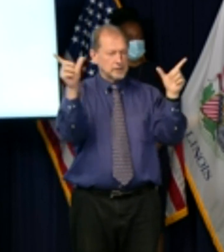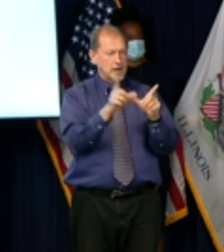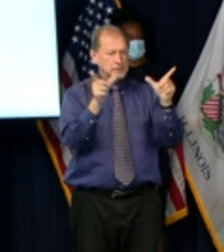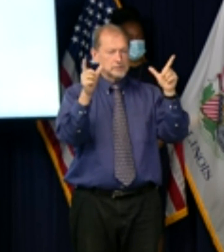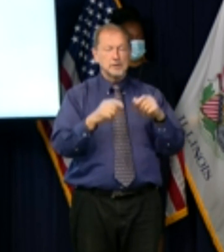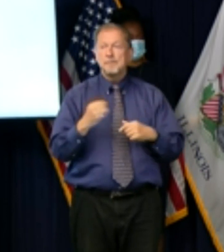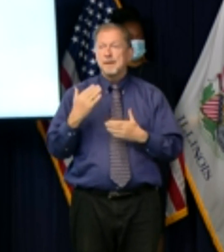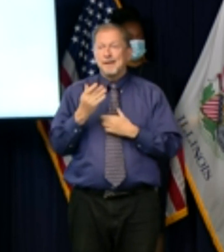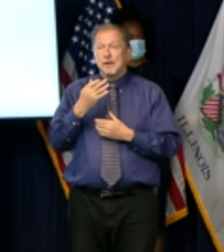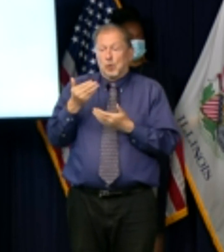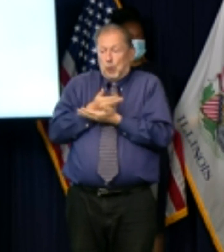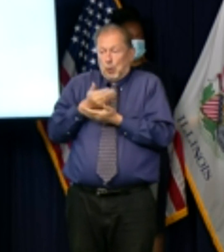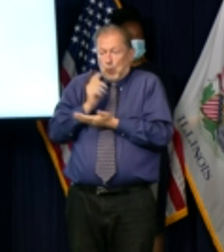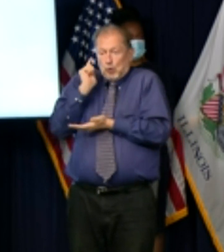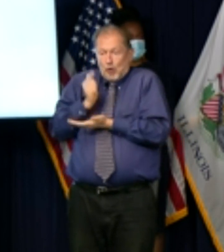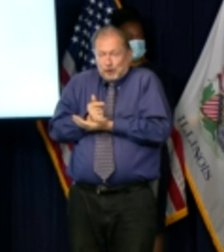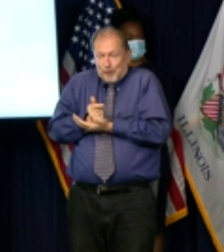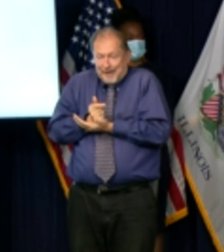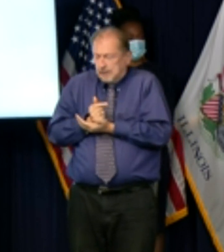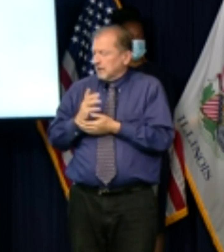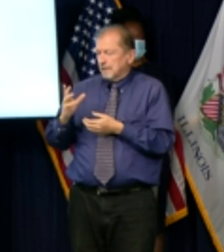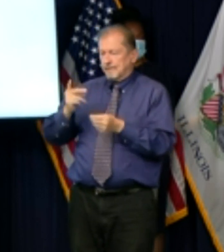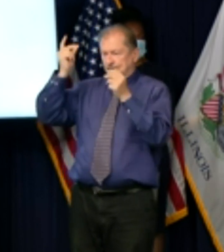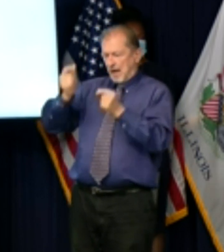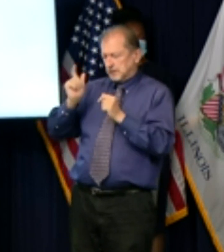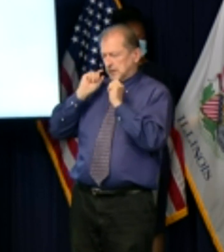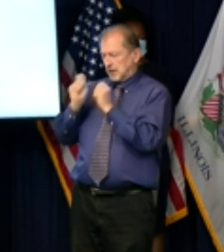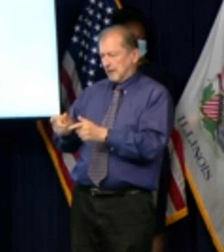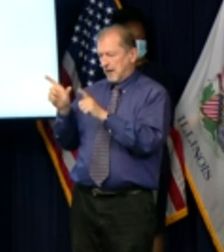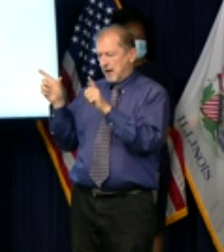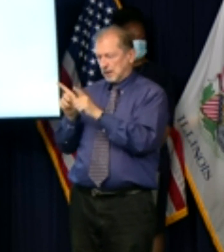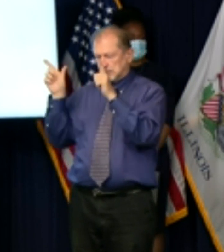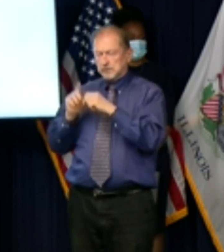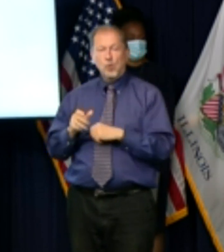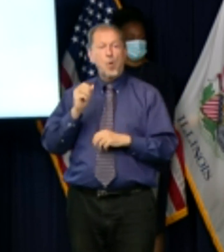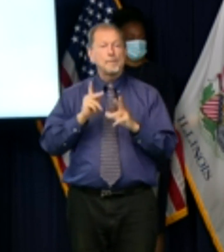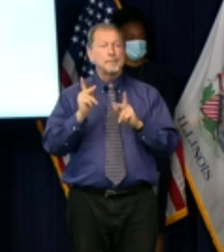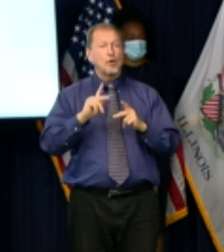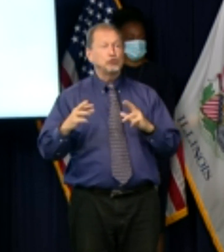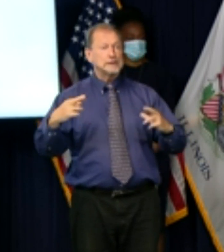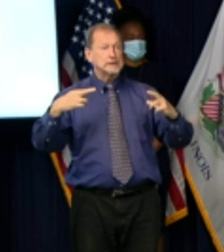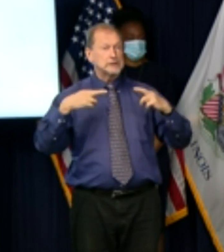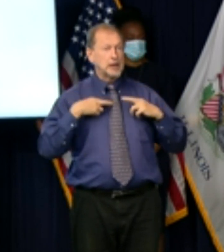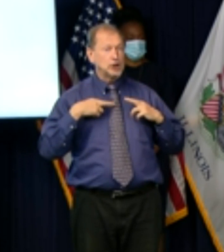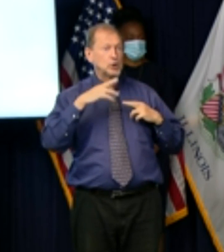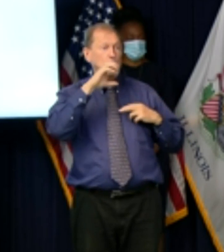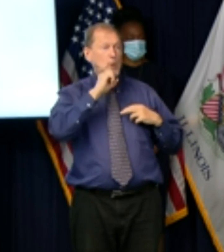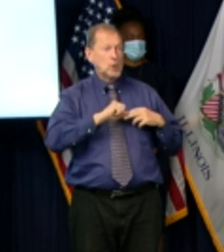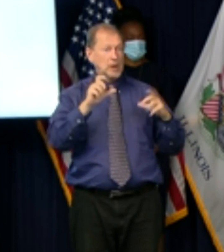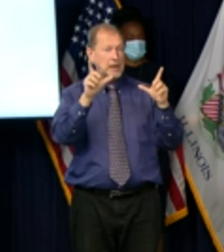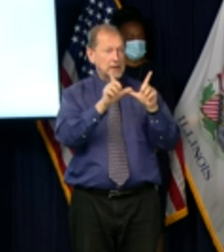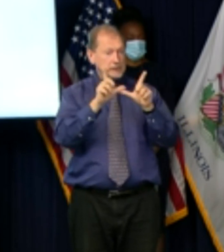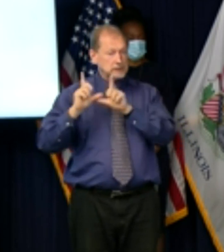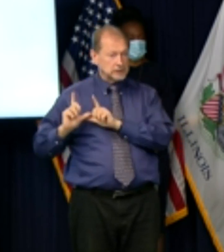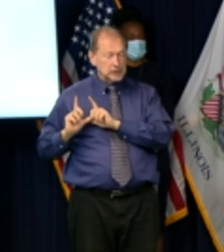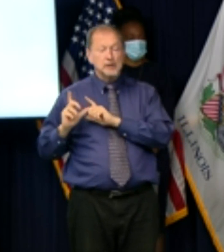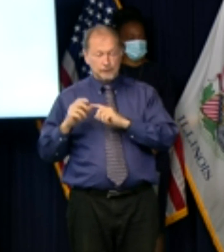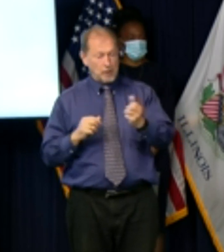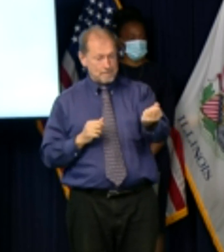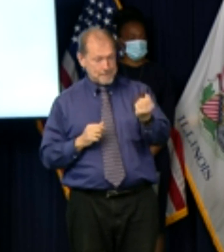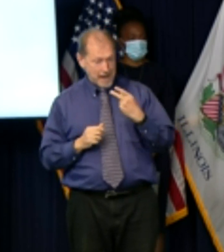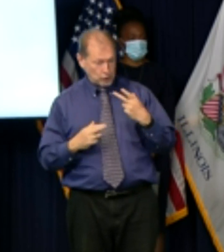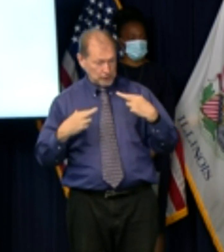their degrees so that they could come to work or people who have retired and are willing to come back and we'll give them back their license